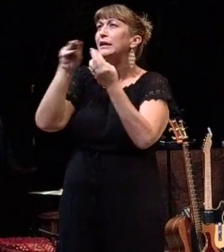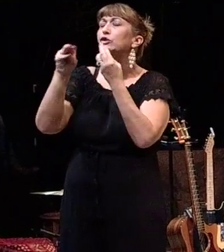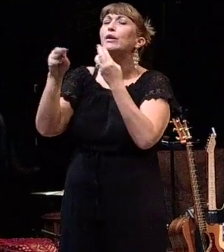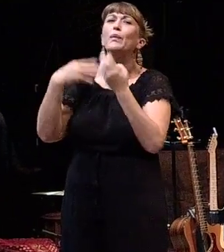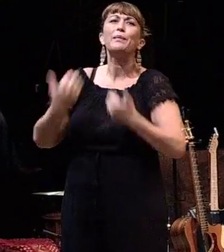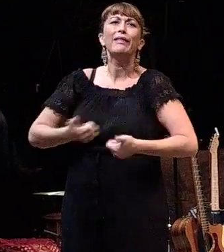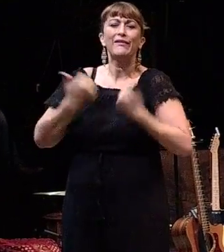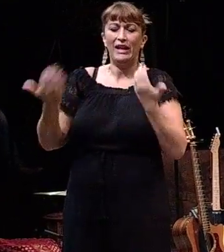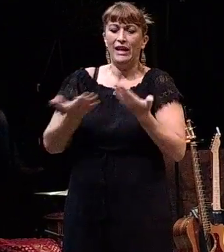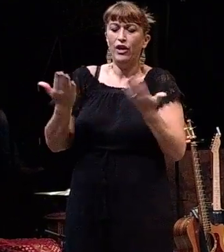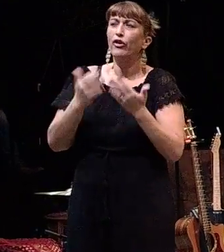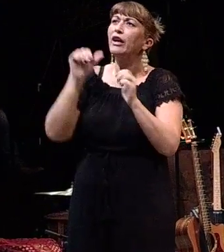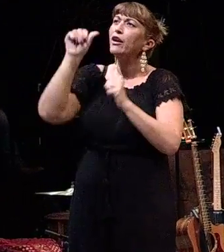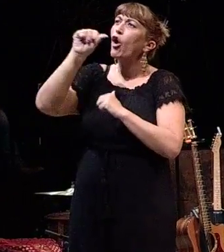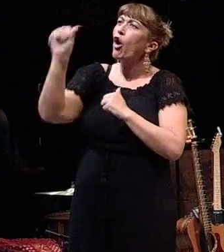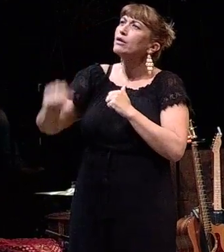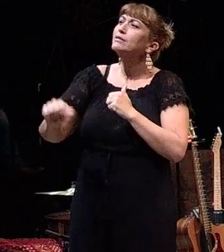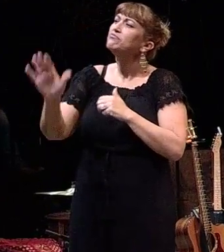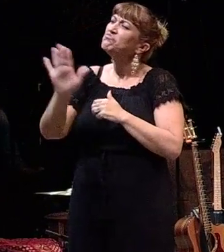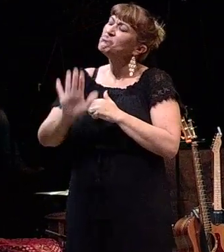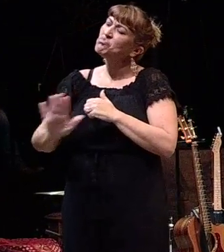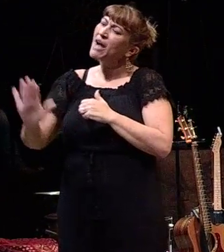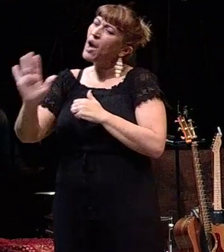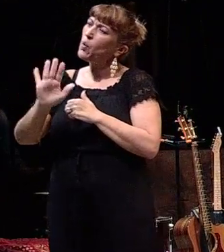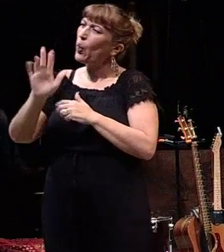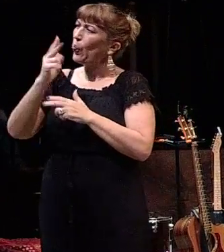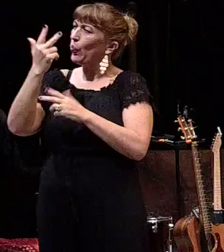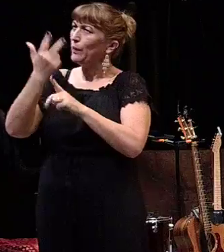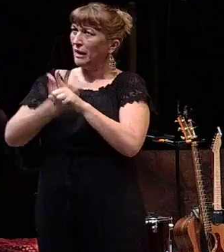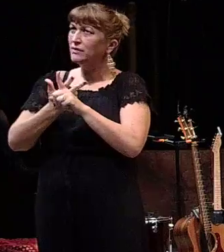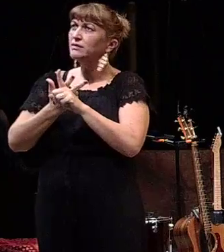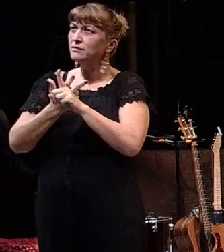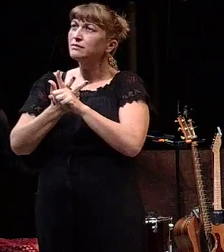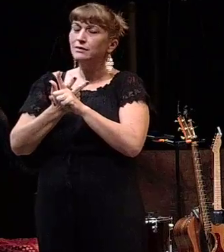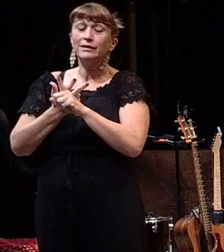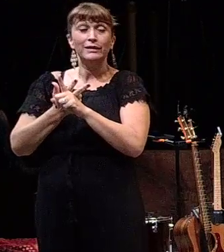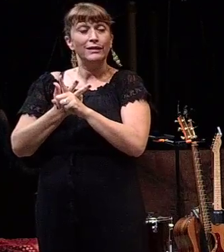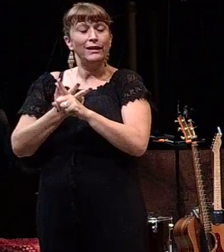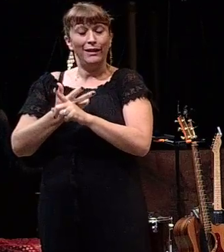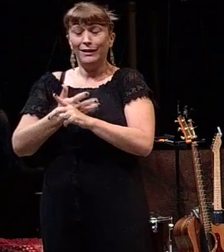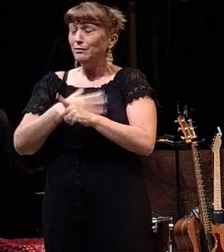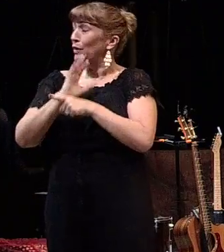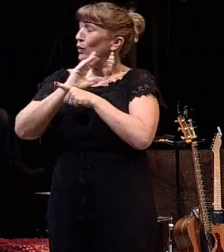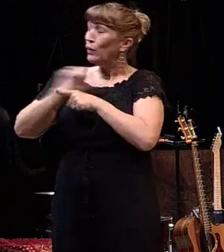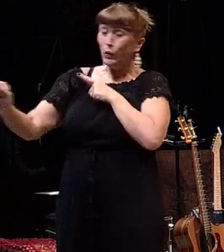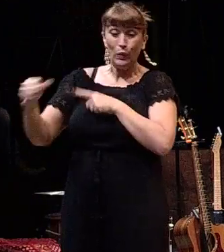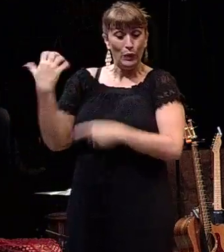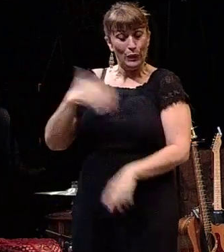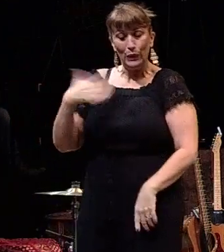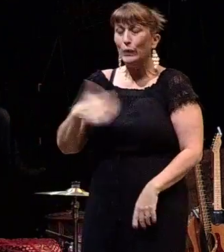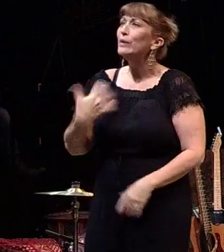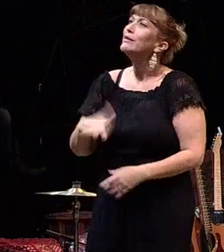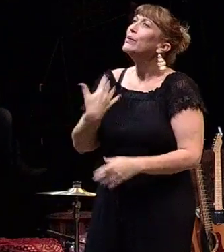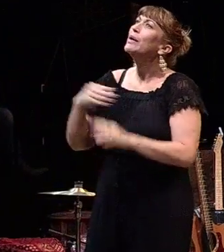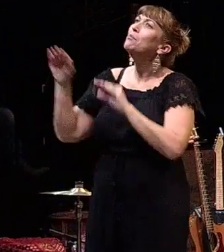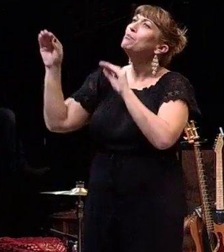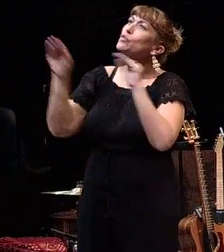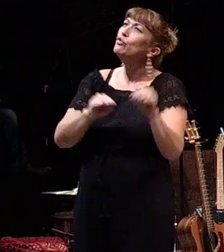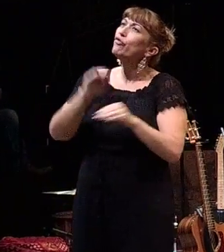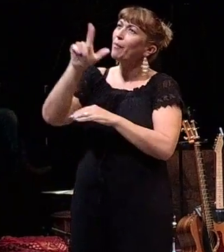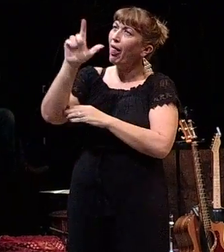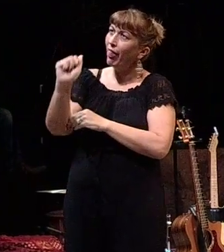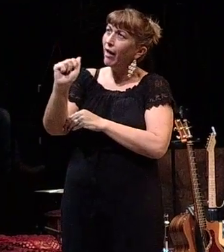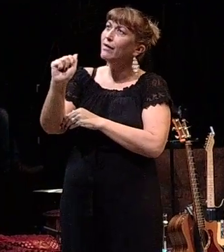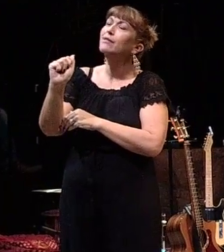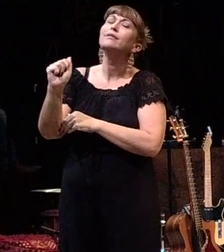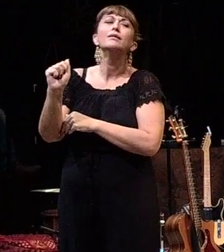we've been living here in Austin for about three months. And it has been awesome. We moved from L.A.